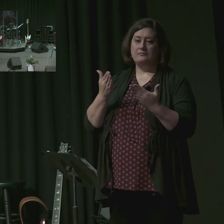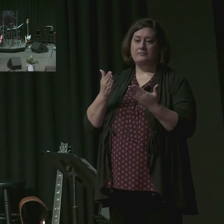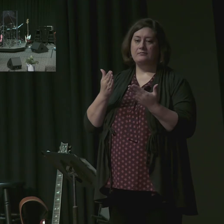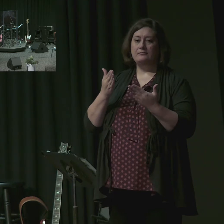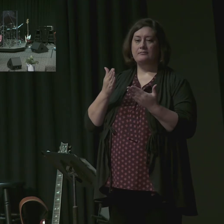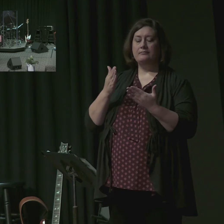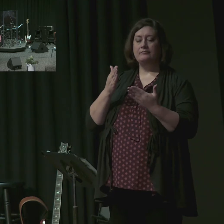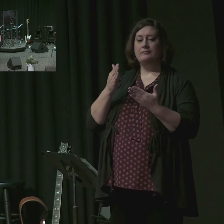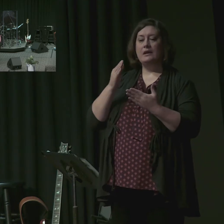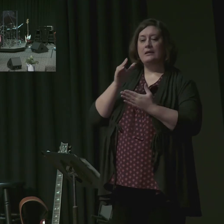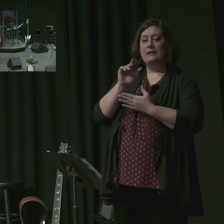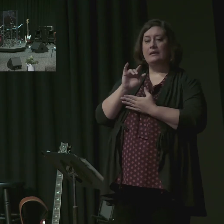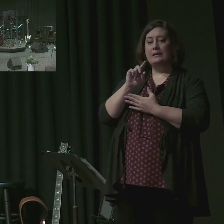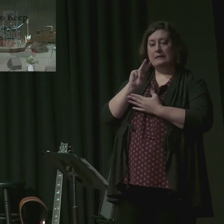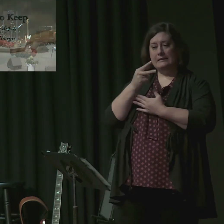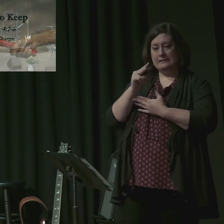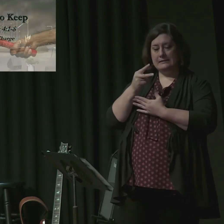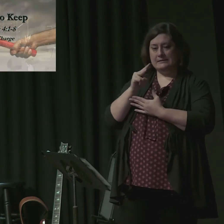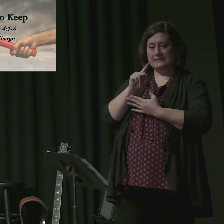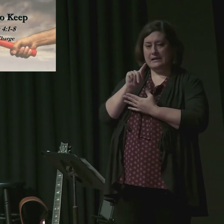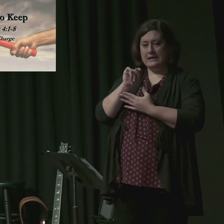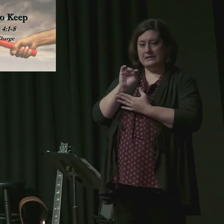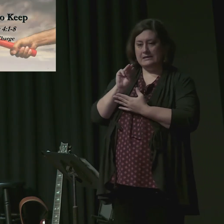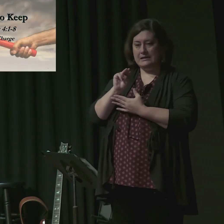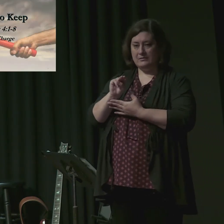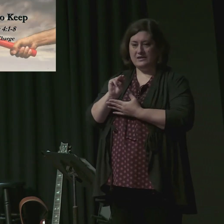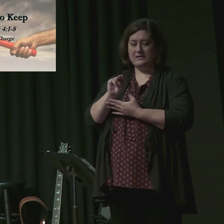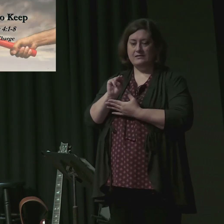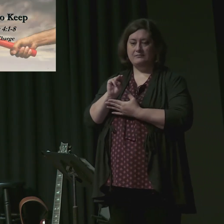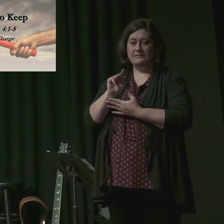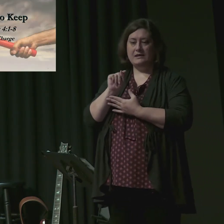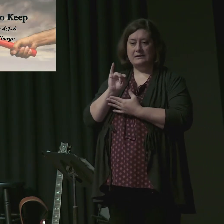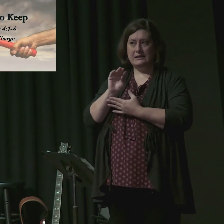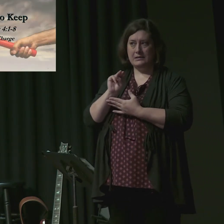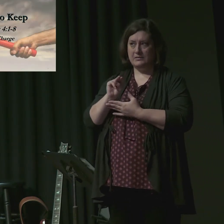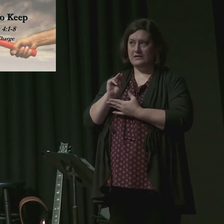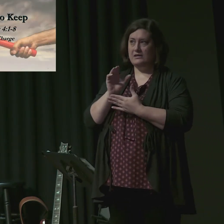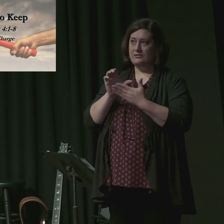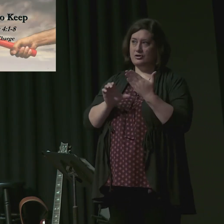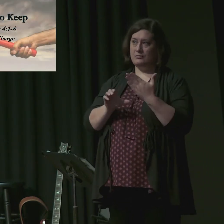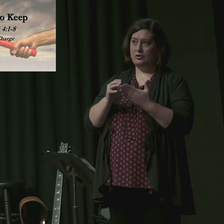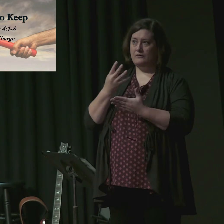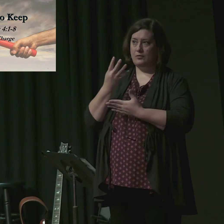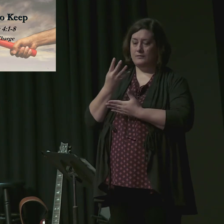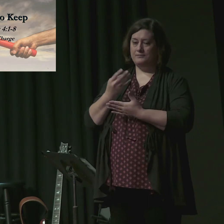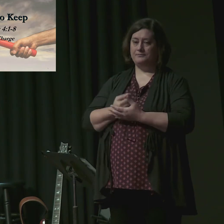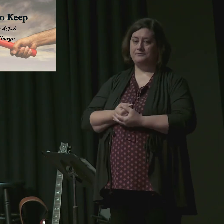of God's Word and turn with me to 2 Timothy chapter 4. 2 Timothy chapter 4.